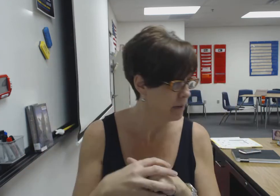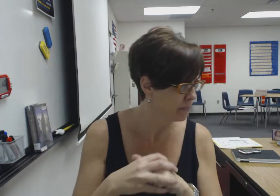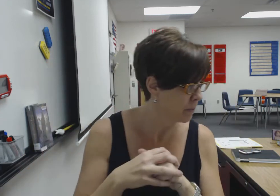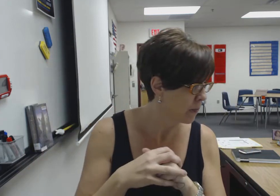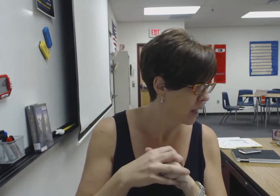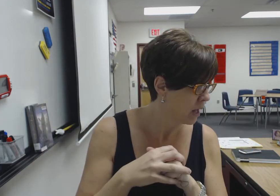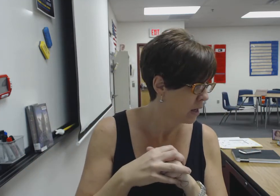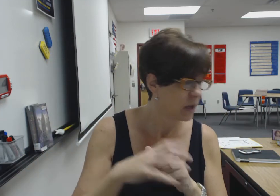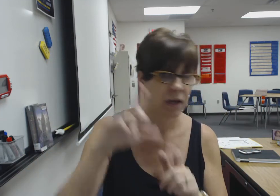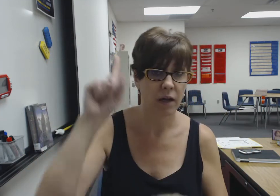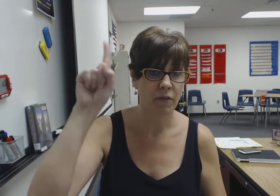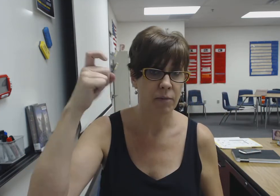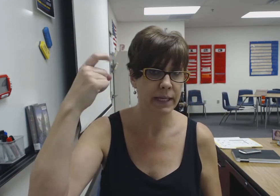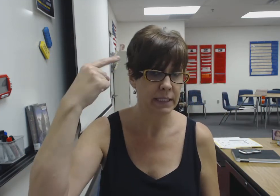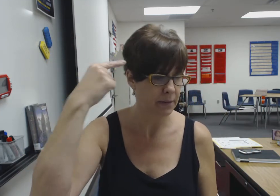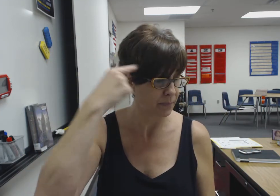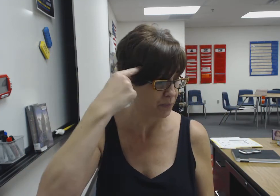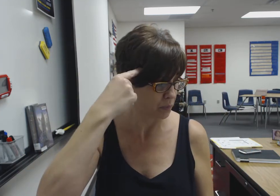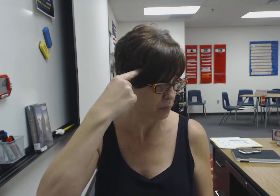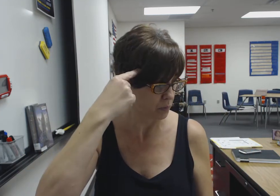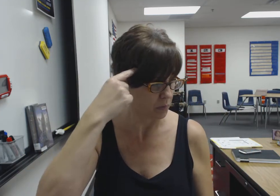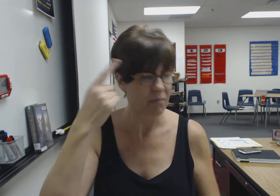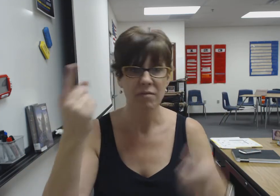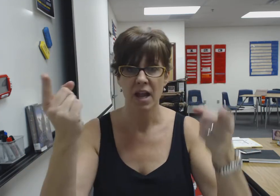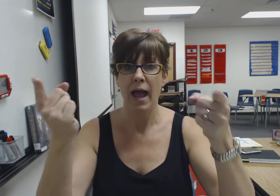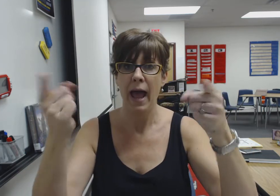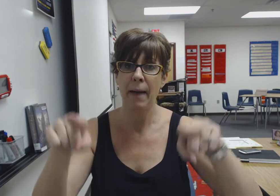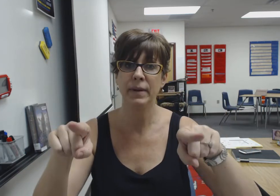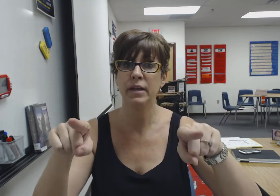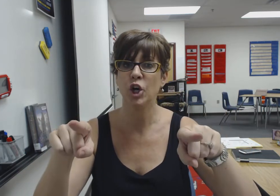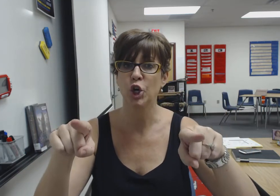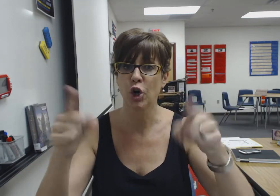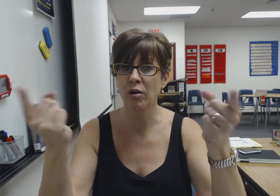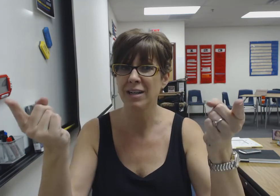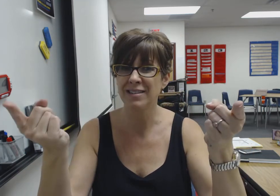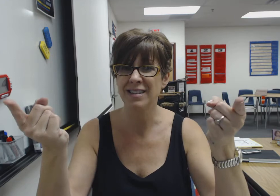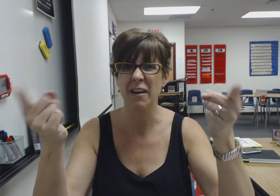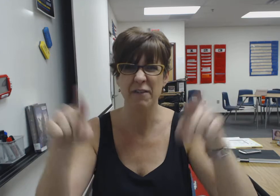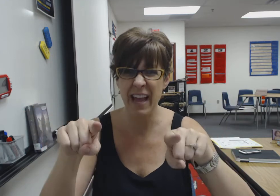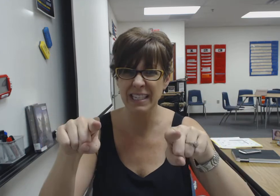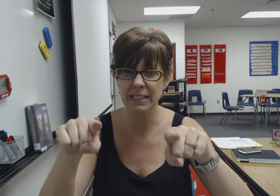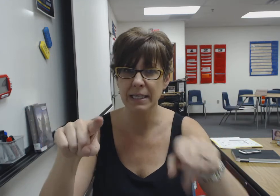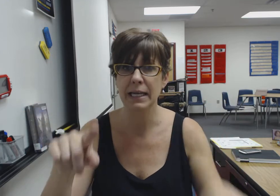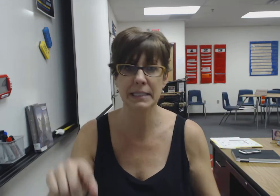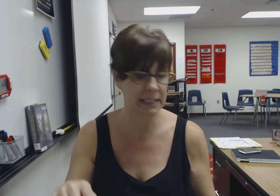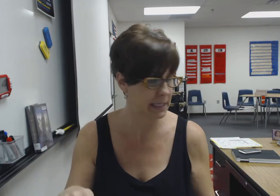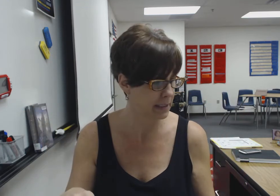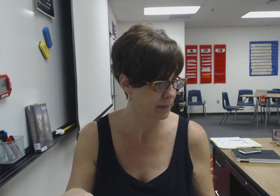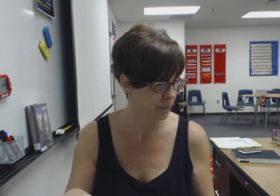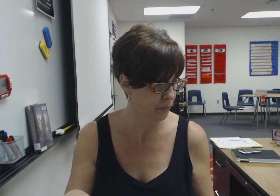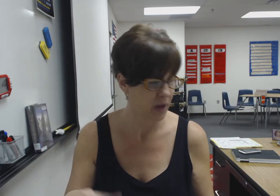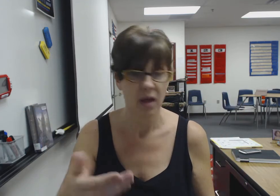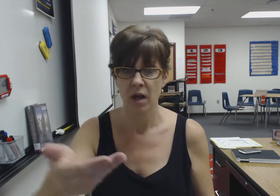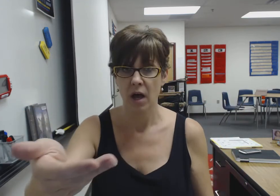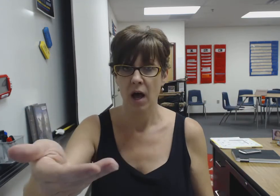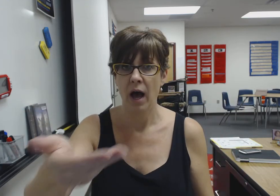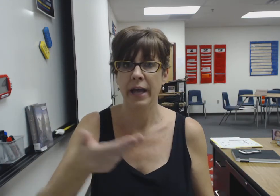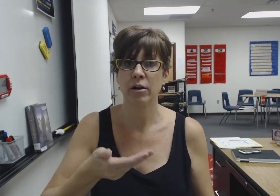government happen occurrence event incident hire